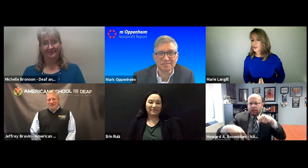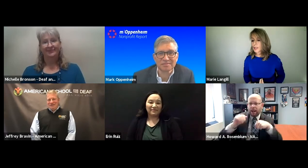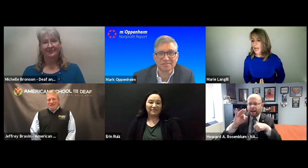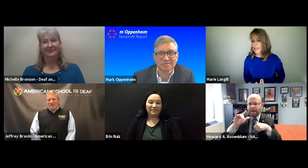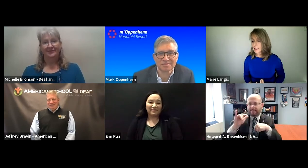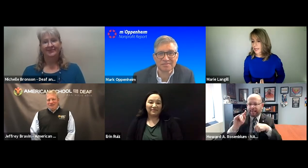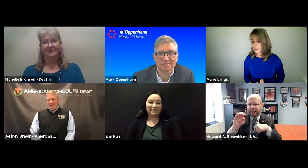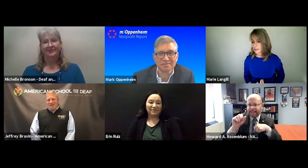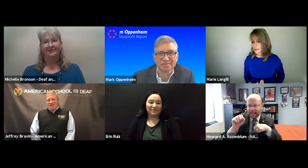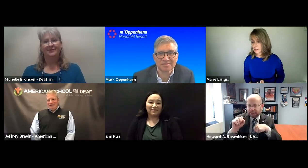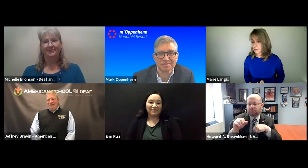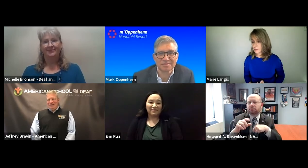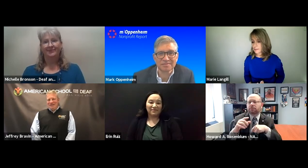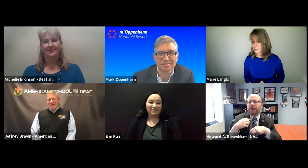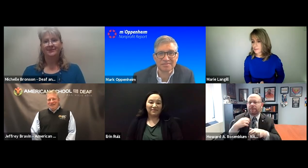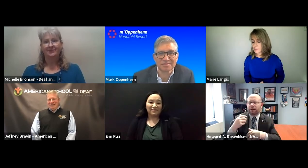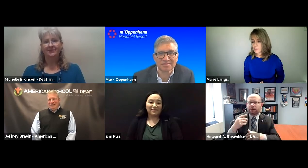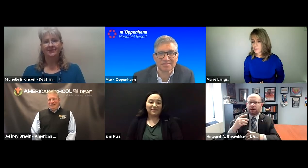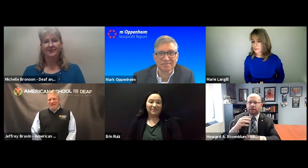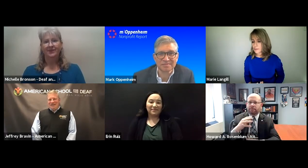resources, you can contact us.